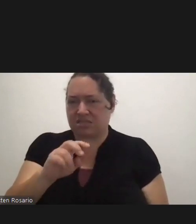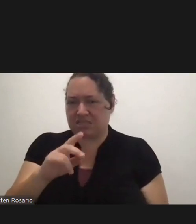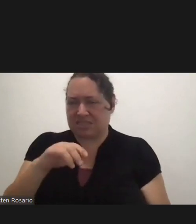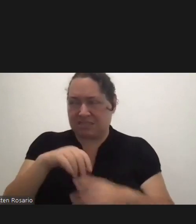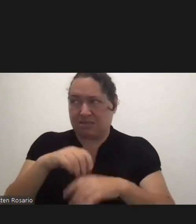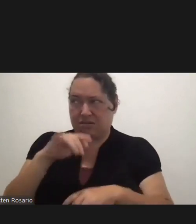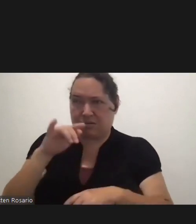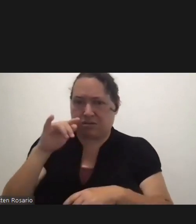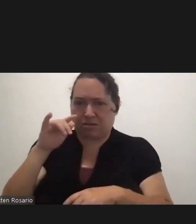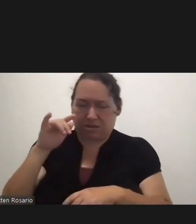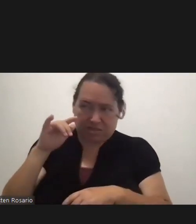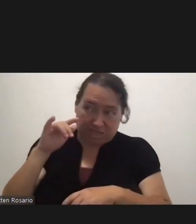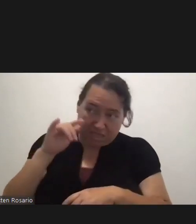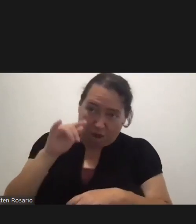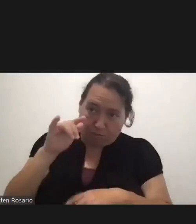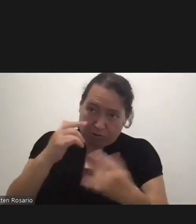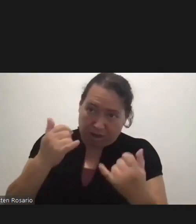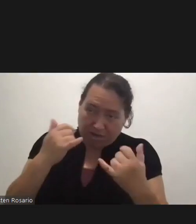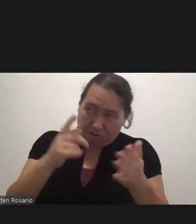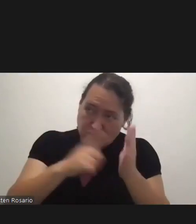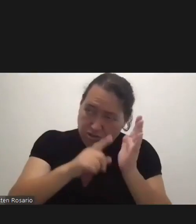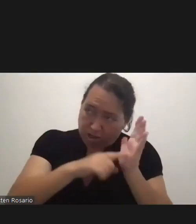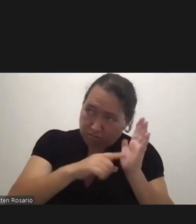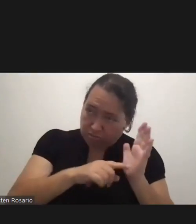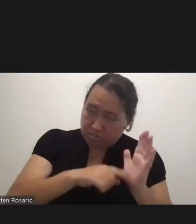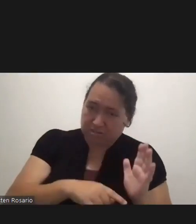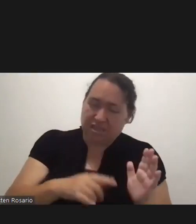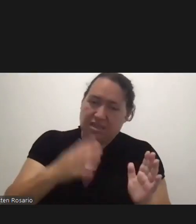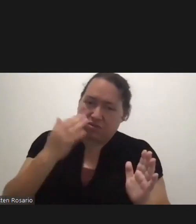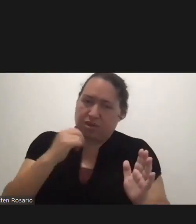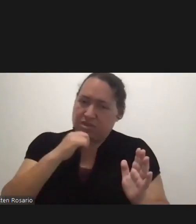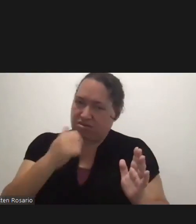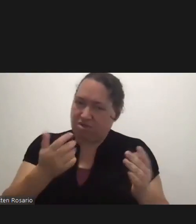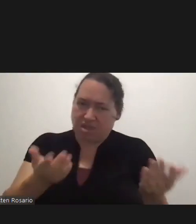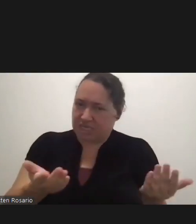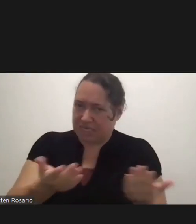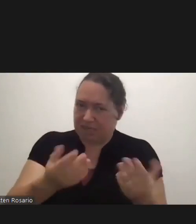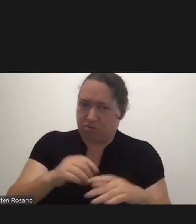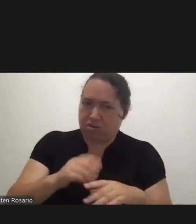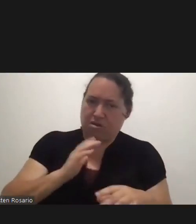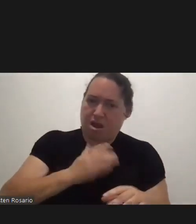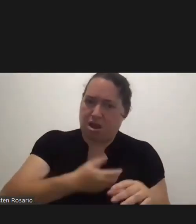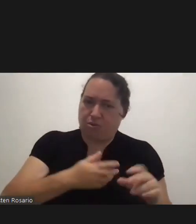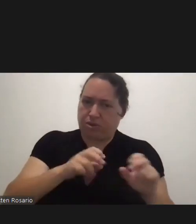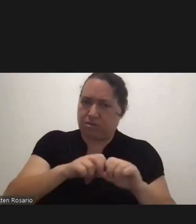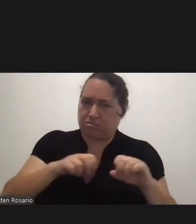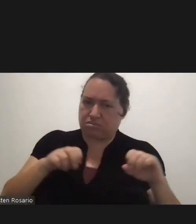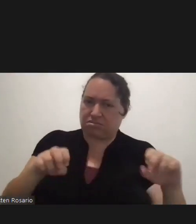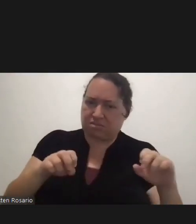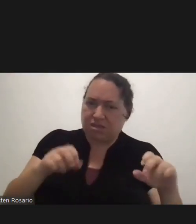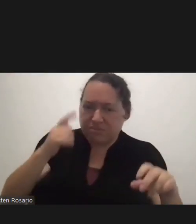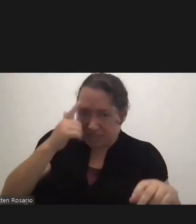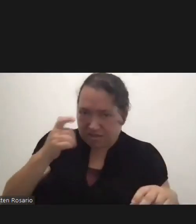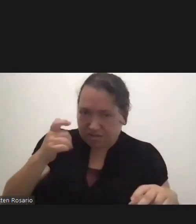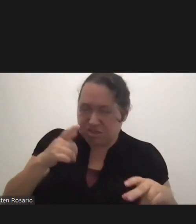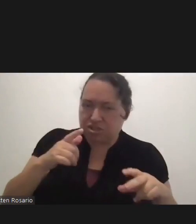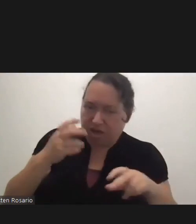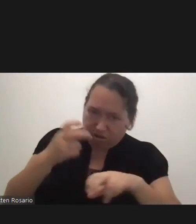working through that system. And so that's why they haven't been able to join us here in this press conference, because they're working hard doing that for everyone.